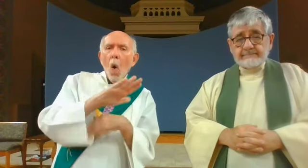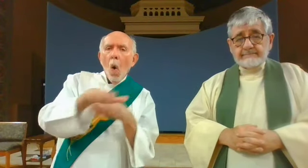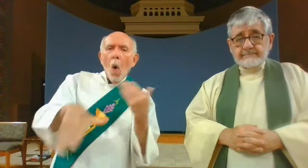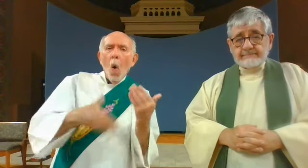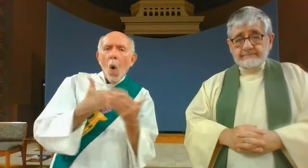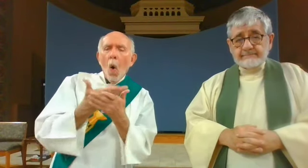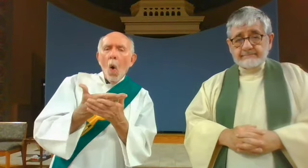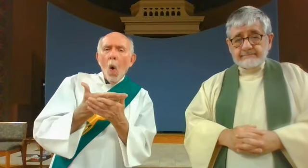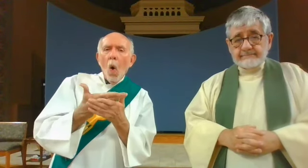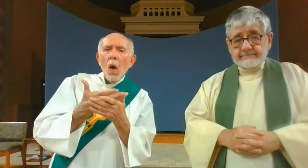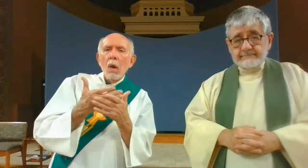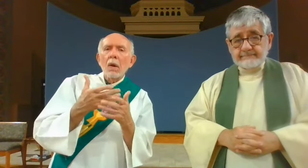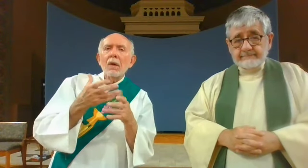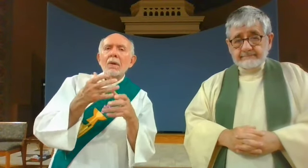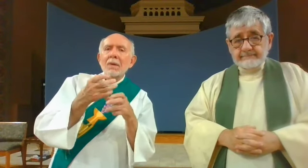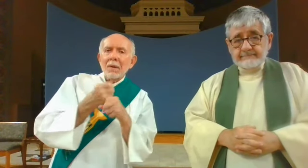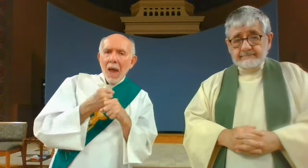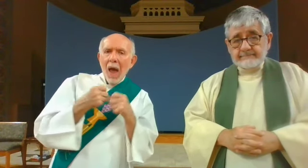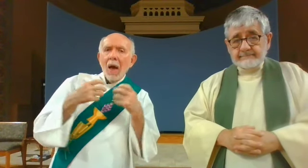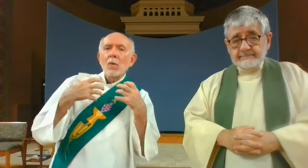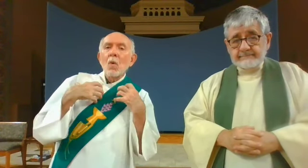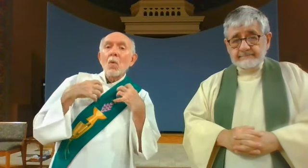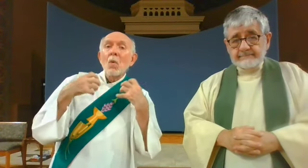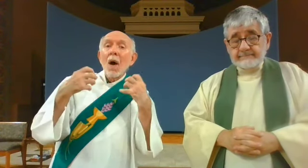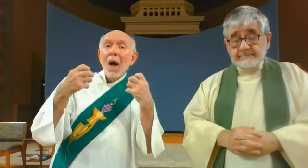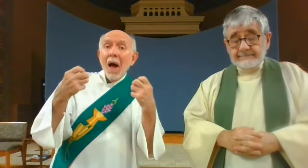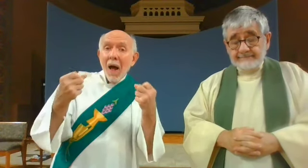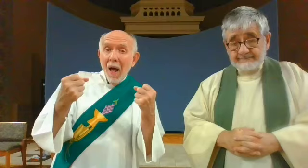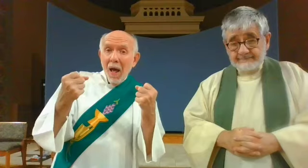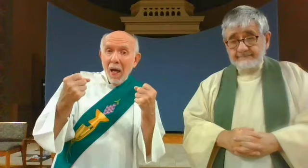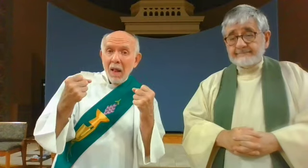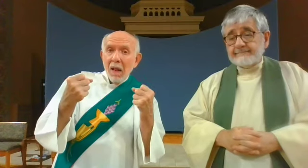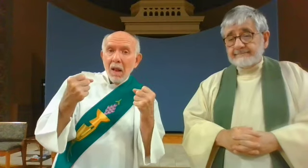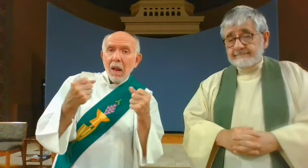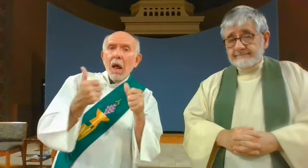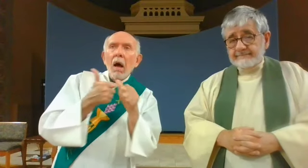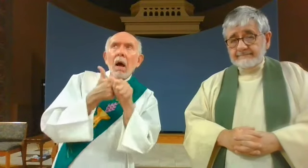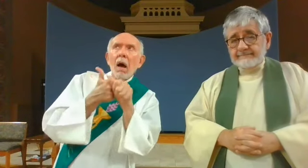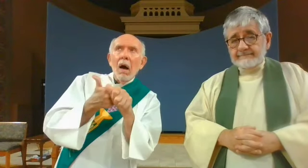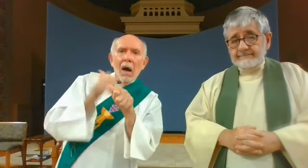may they all regain their health in God's time